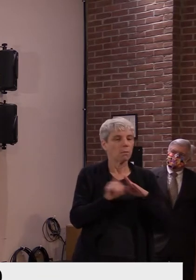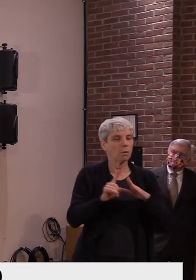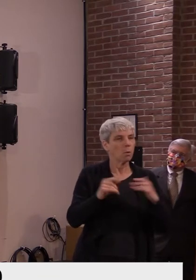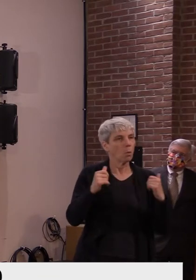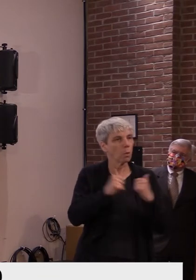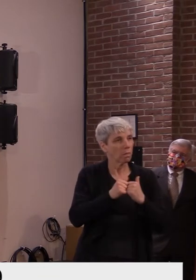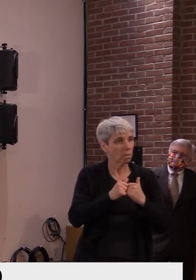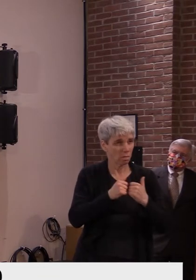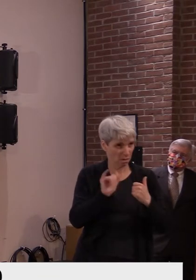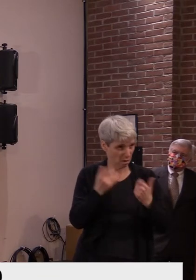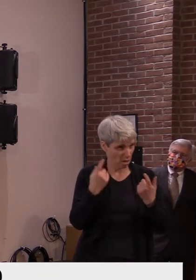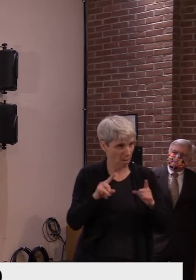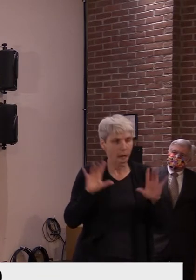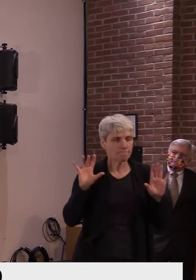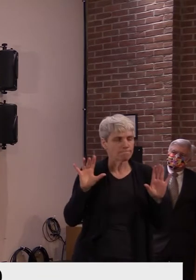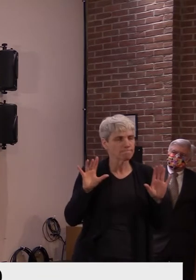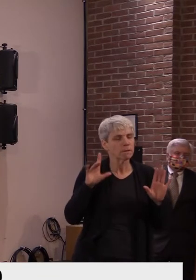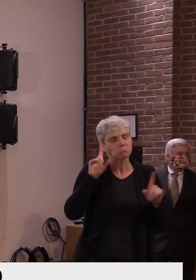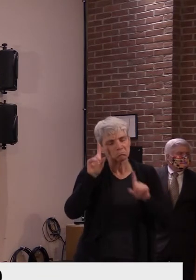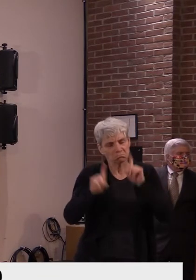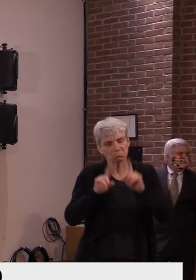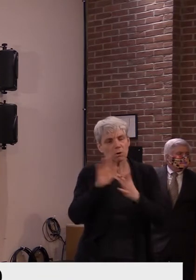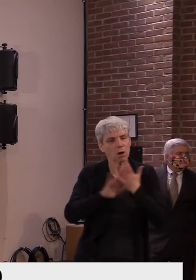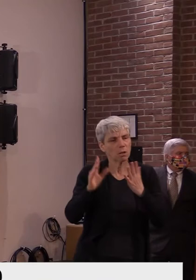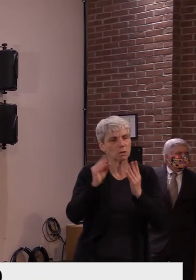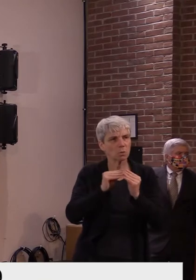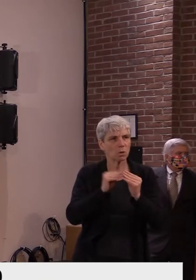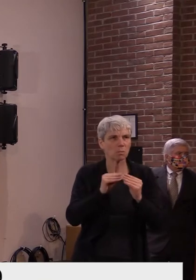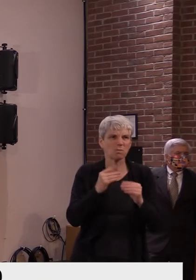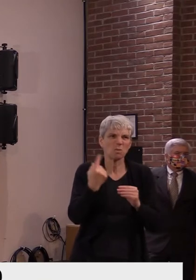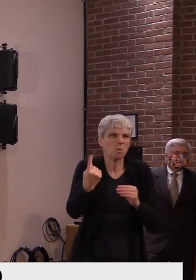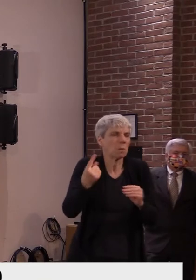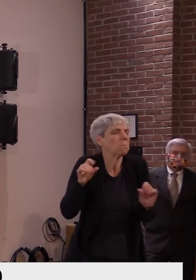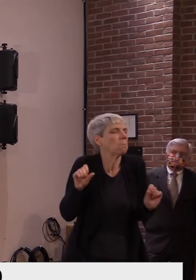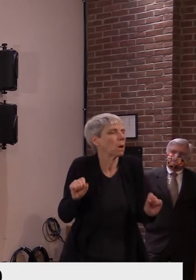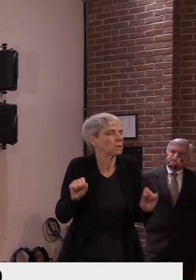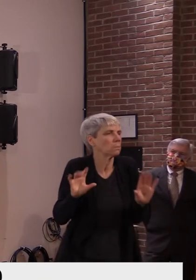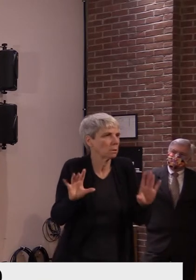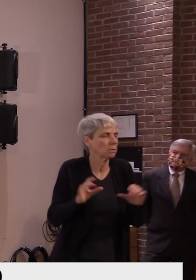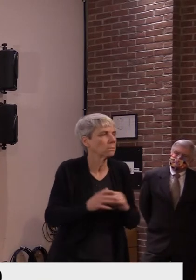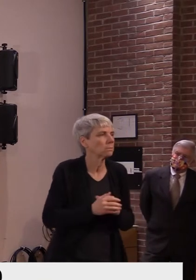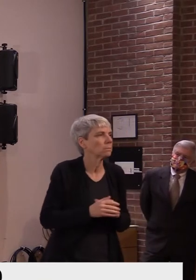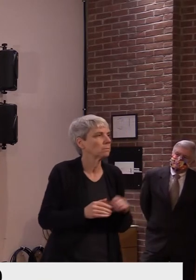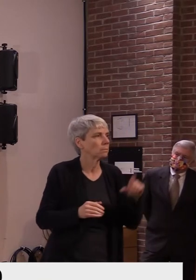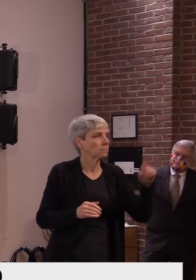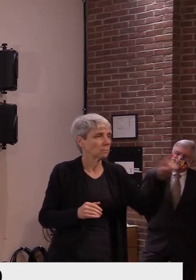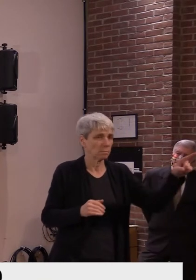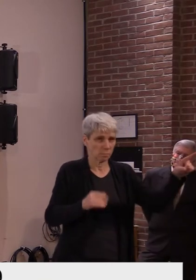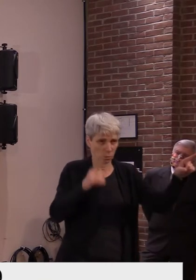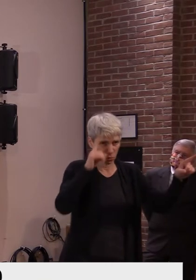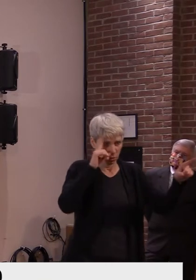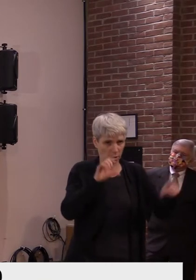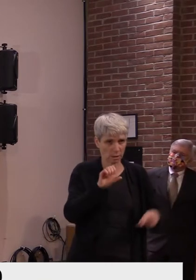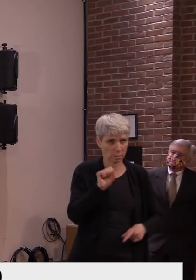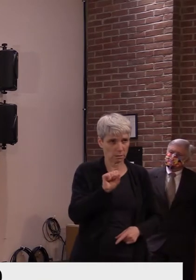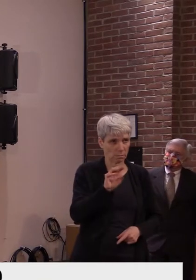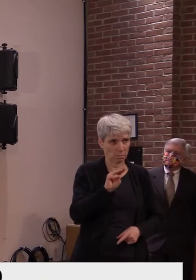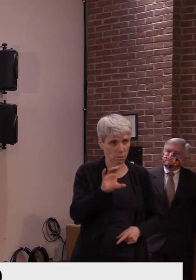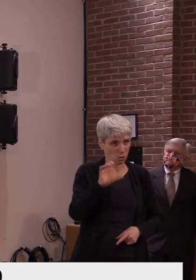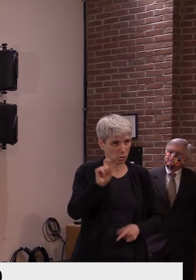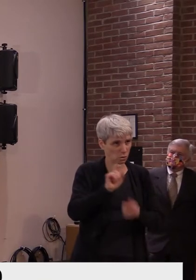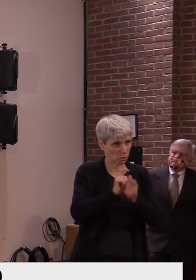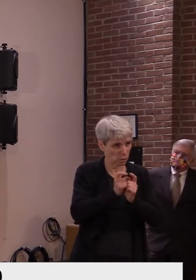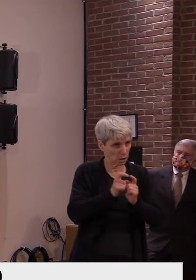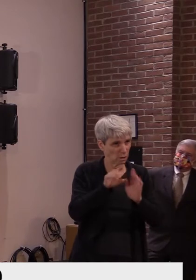But, uh, that would be my only concern. Should schools rethink what their approved social gathering guidelines are if something like this is